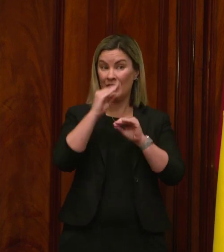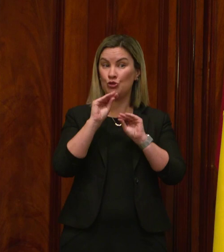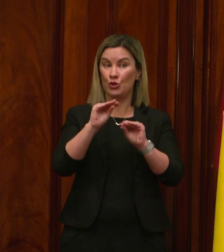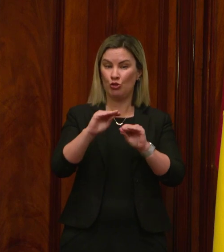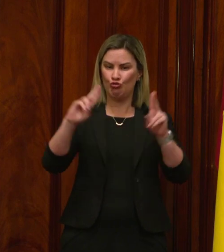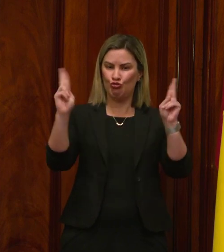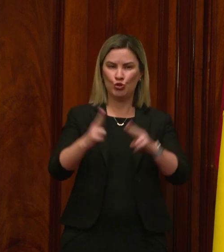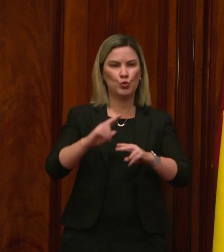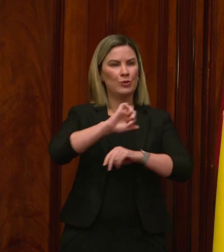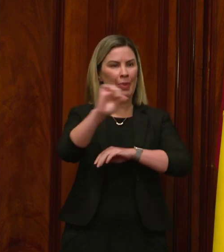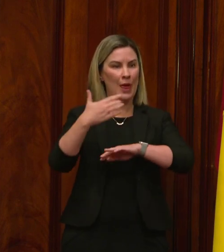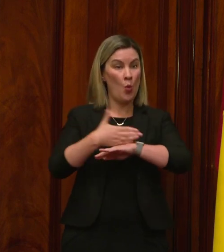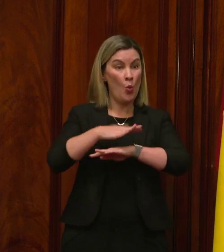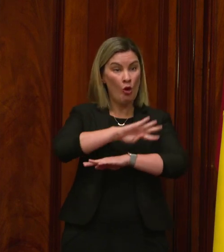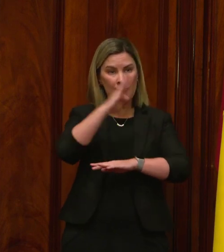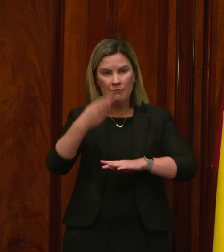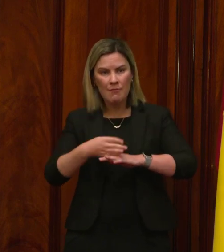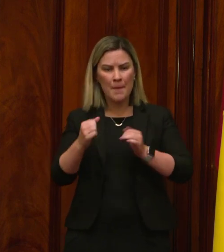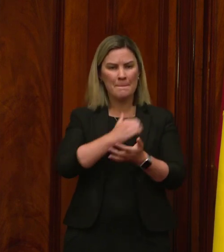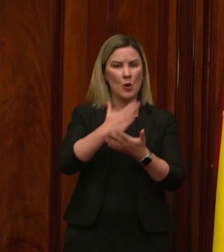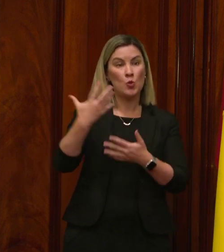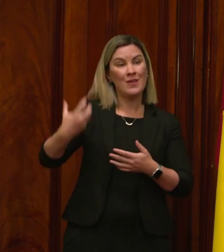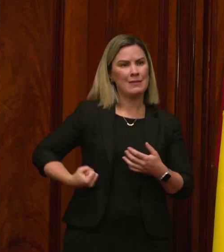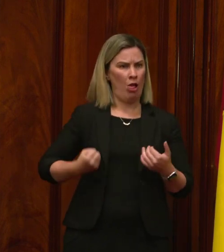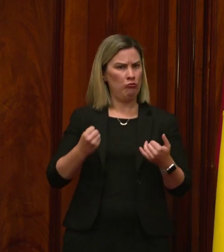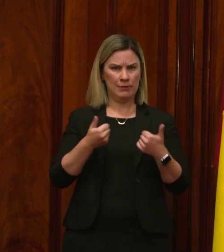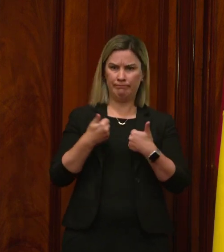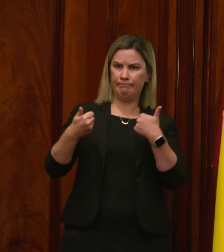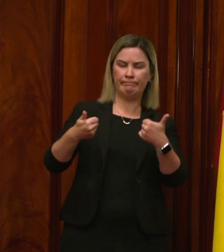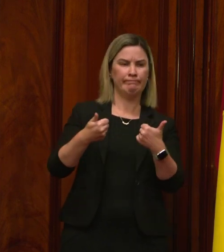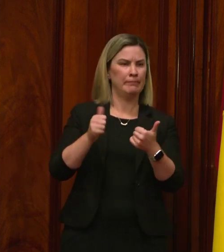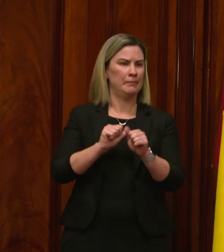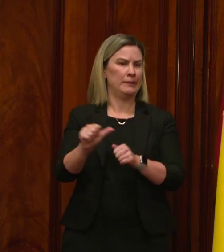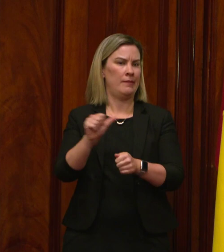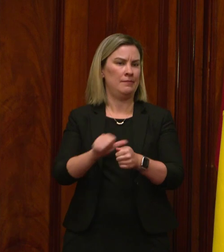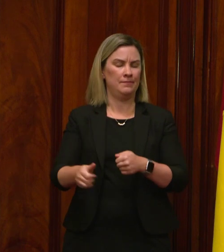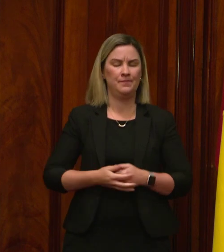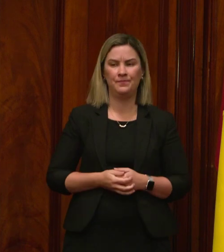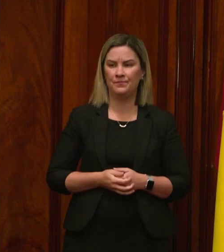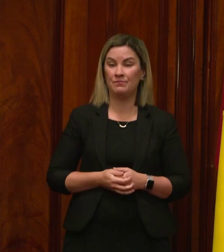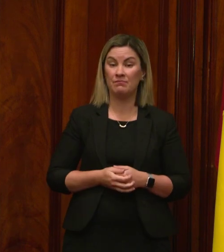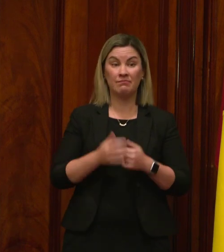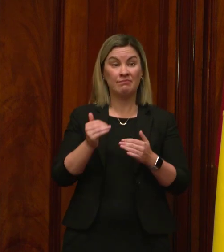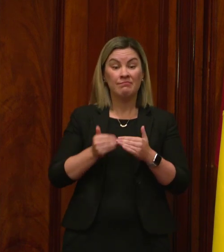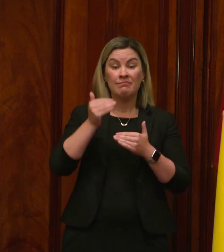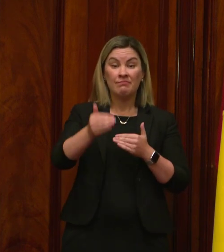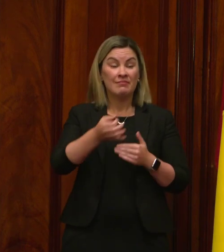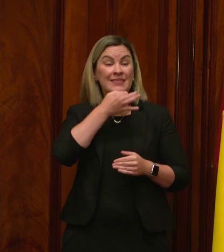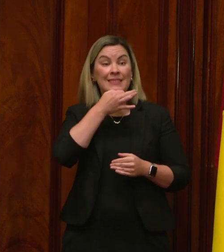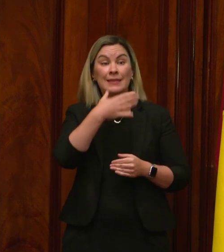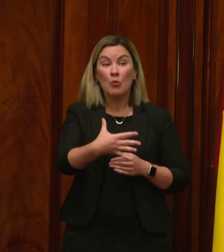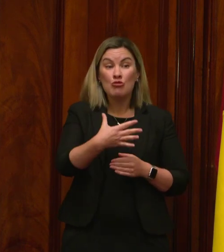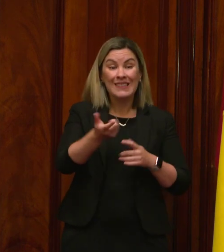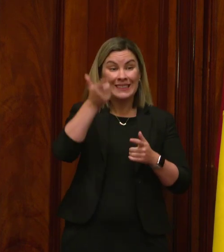reduce teacher workloads and make salaries more competitive. It continues by converting 10,000 temporary teaching